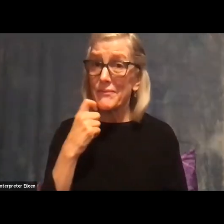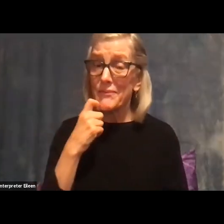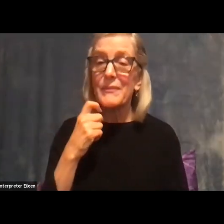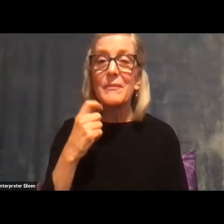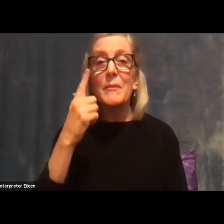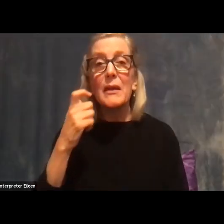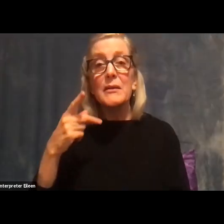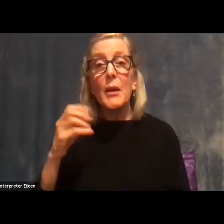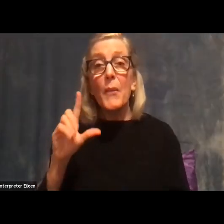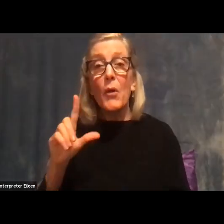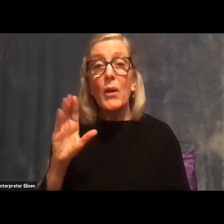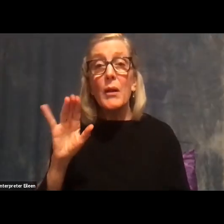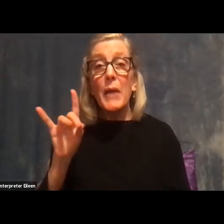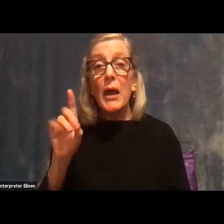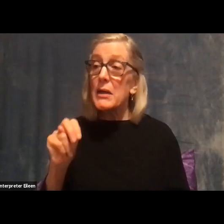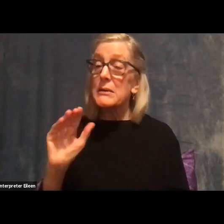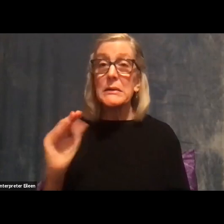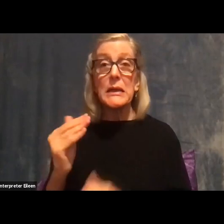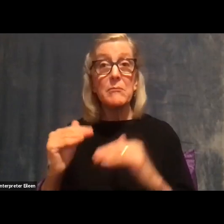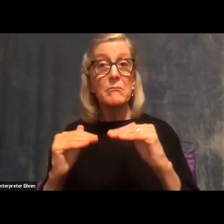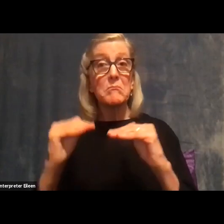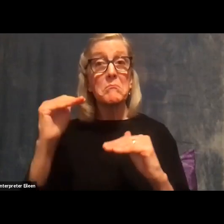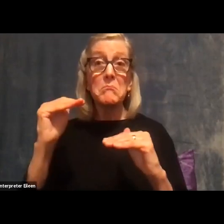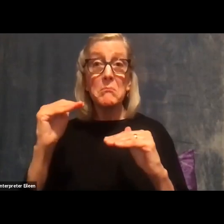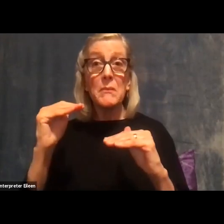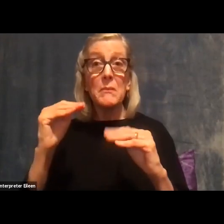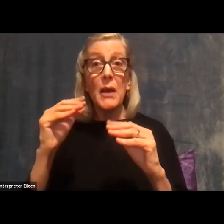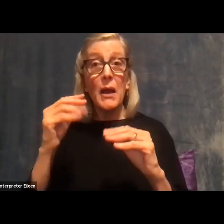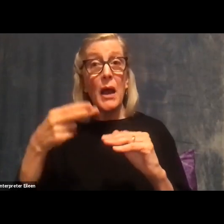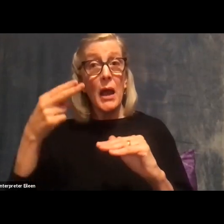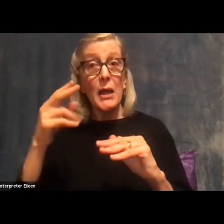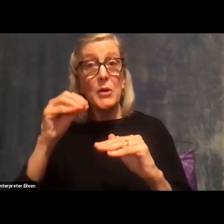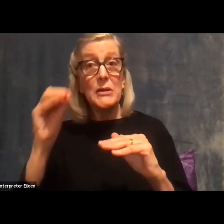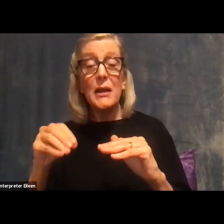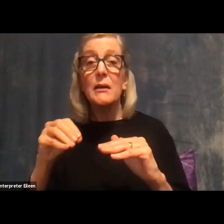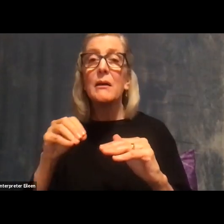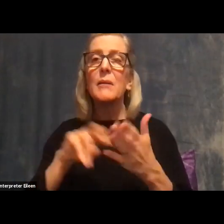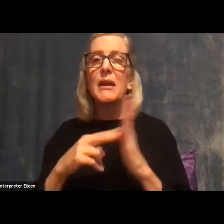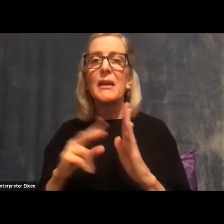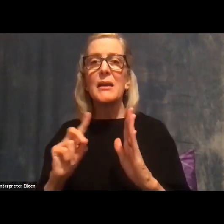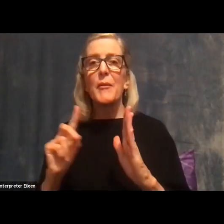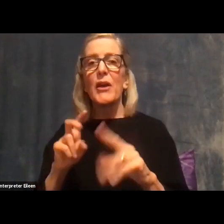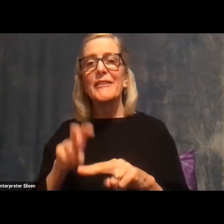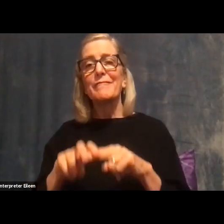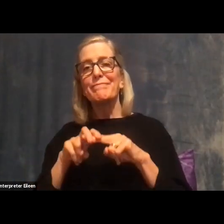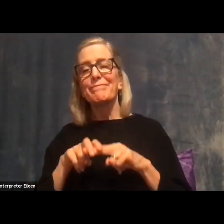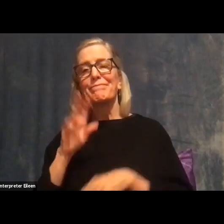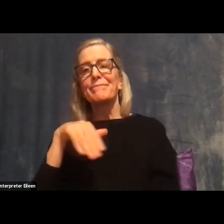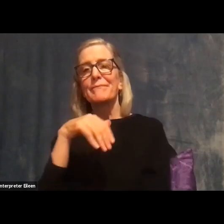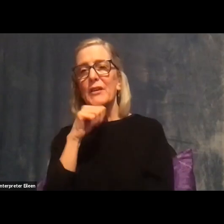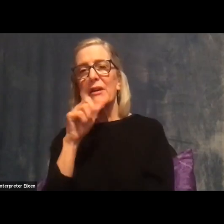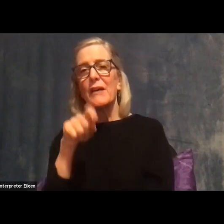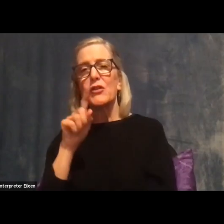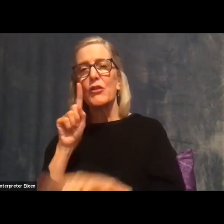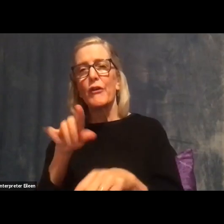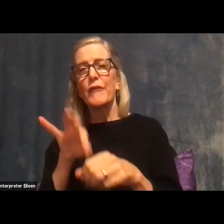winning by a fairly comfortable margin, that Democratic voters are going to relax and stay home. Conversely, Republicans are also trying to use these same polls to